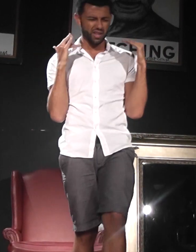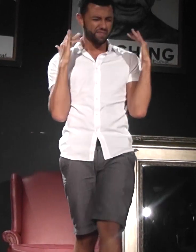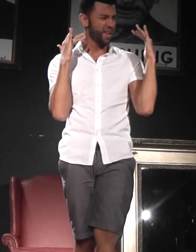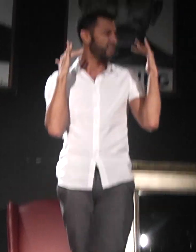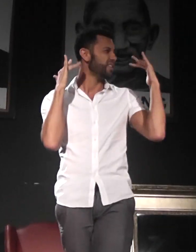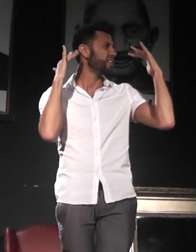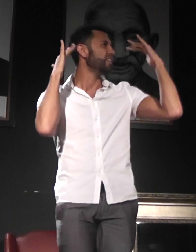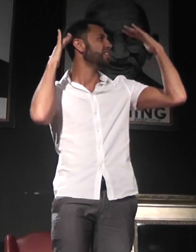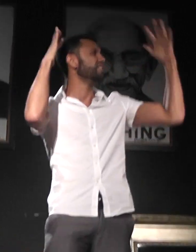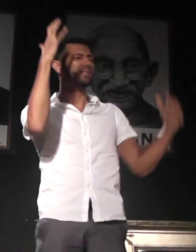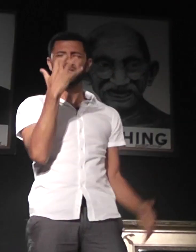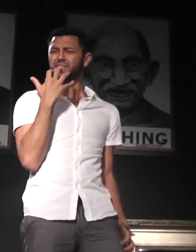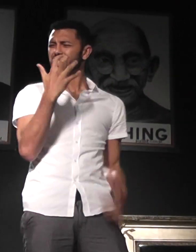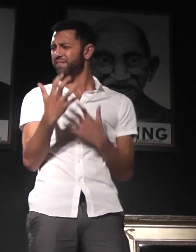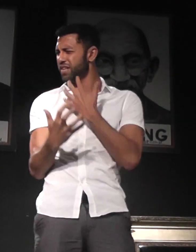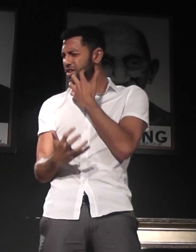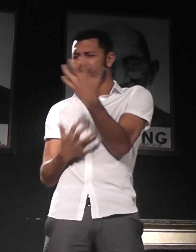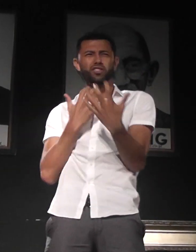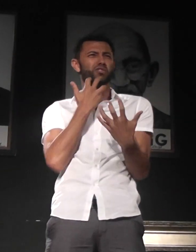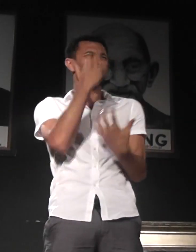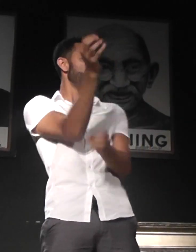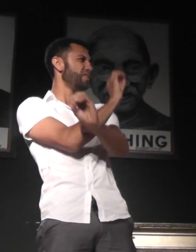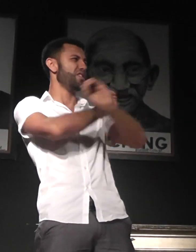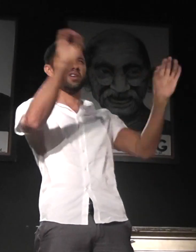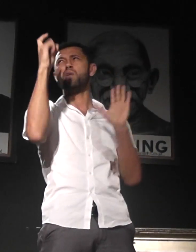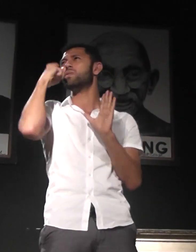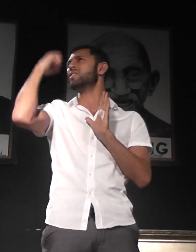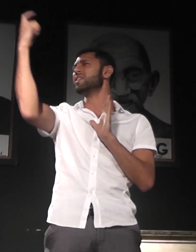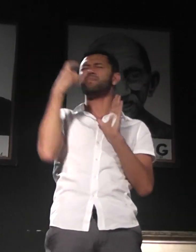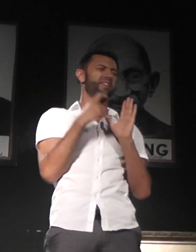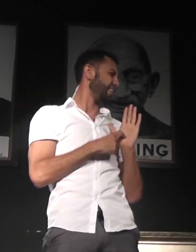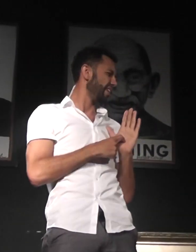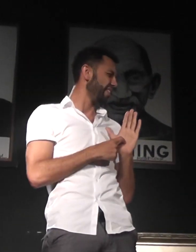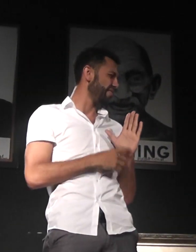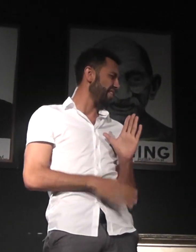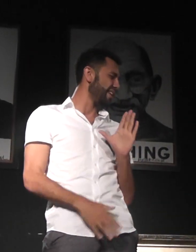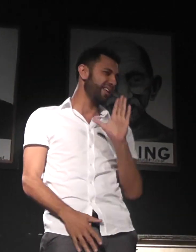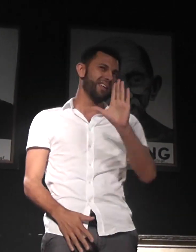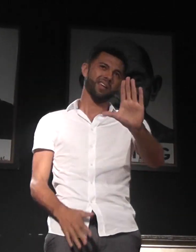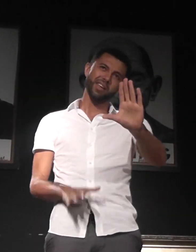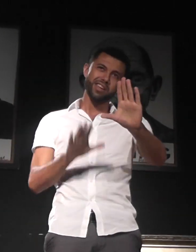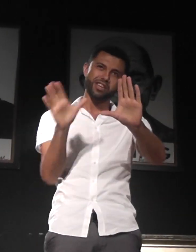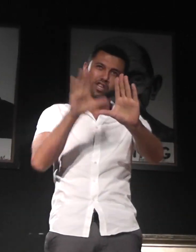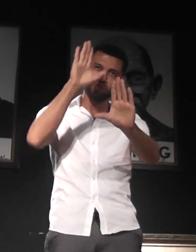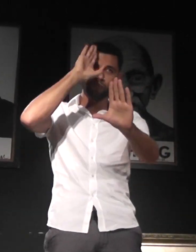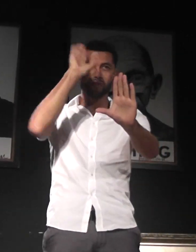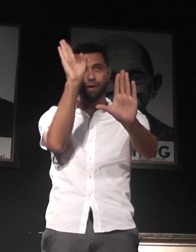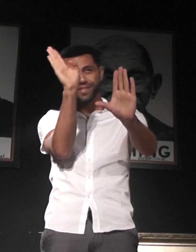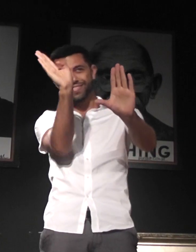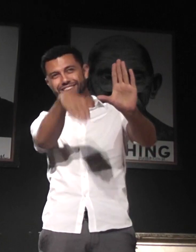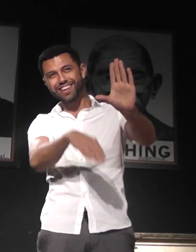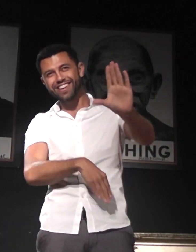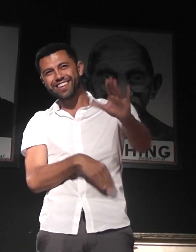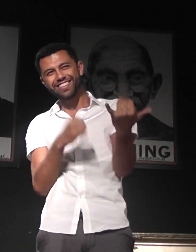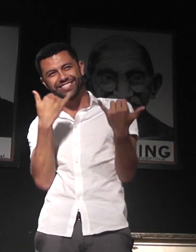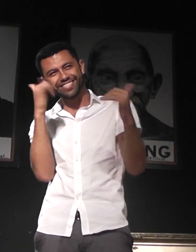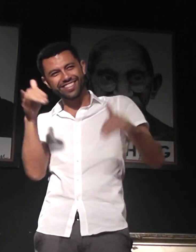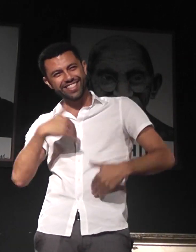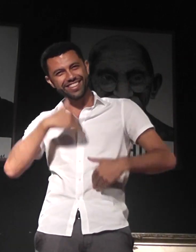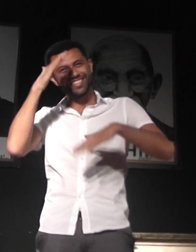buried deep, seems beyond the screen But no one seems to hear a thing Do you know that there's still a